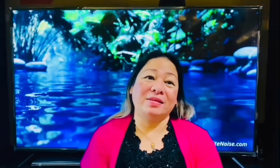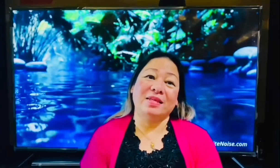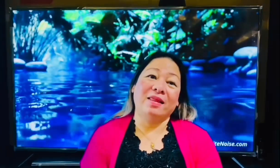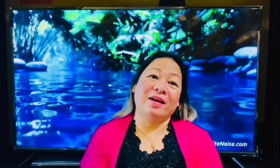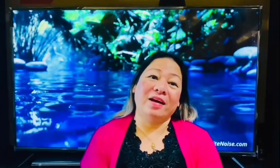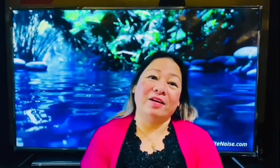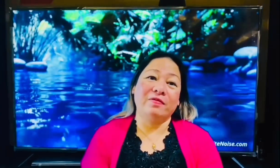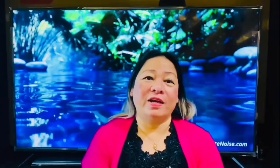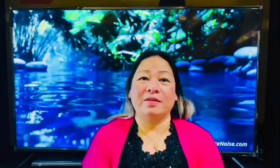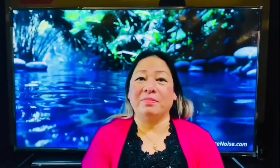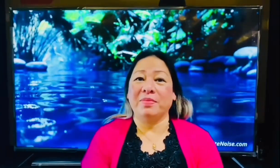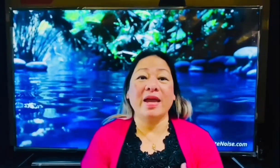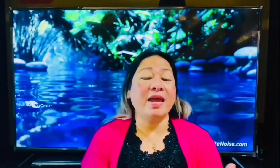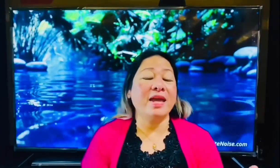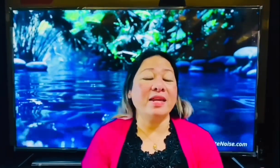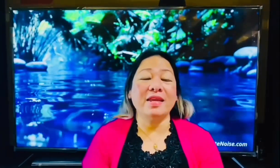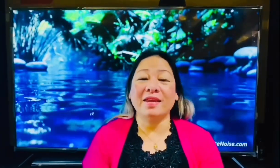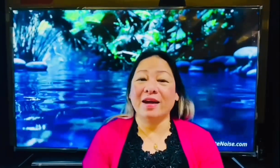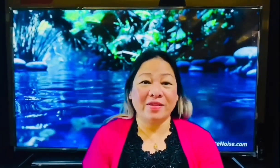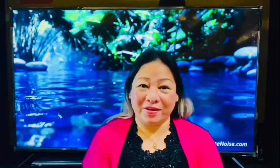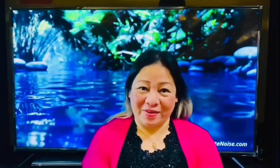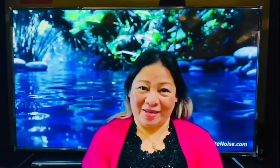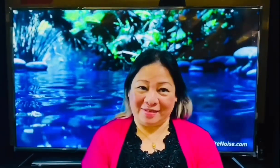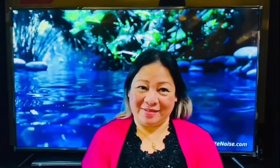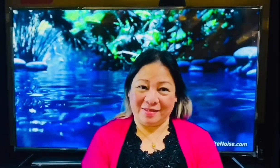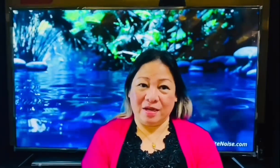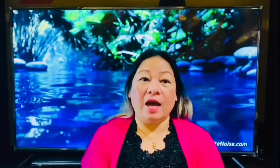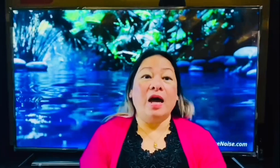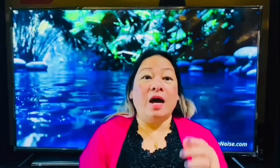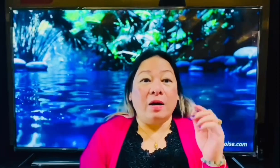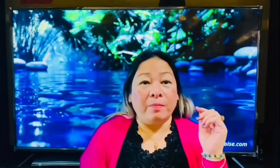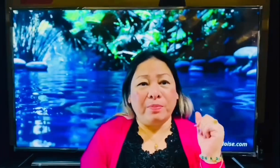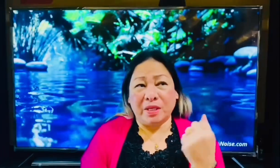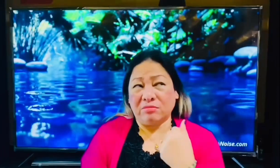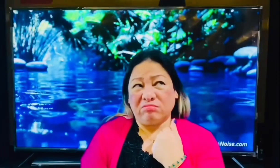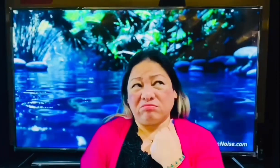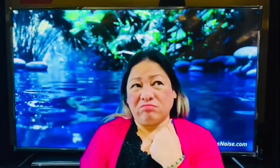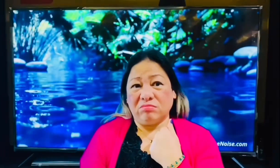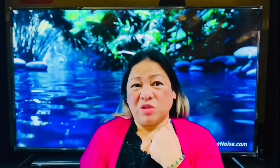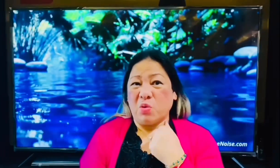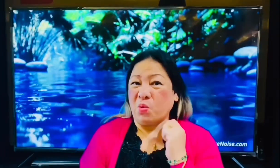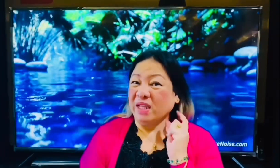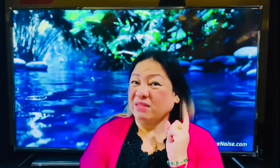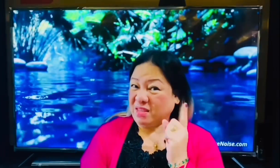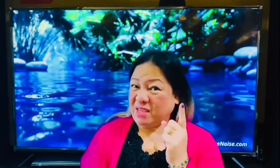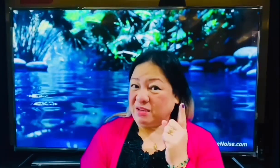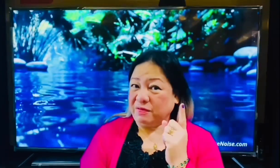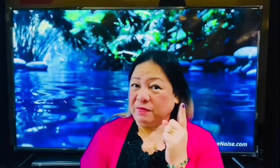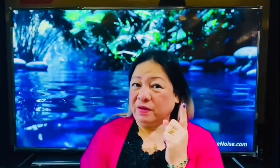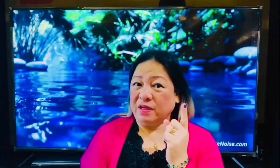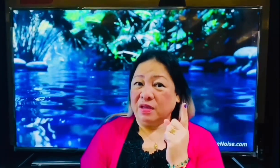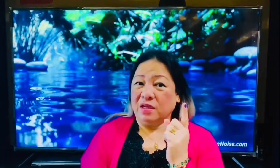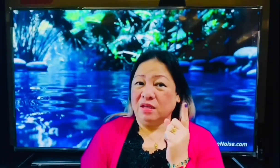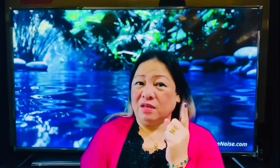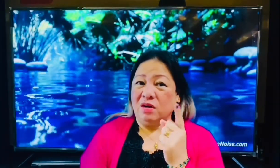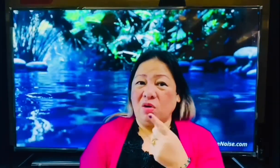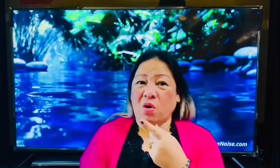plants alive and many other things but what if